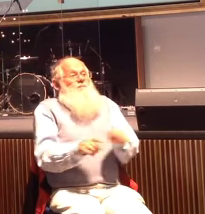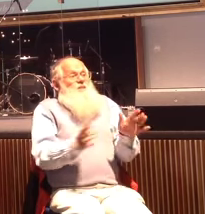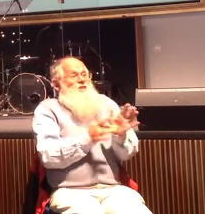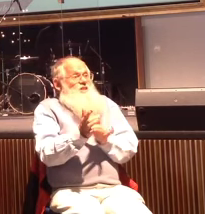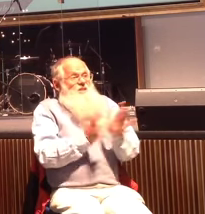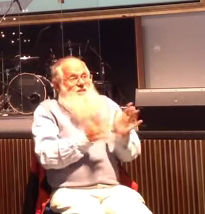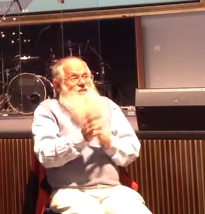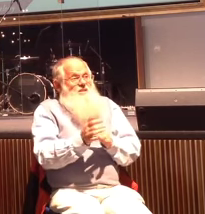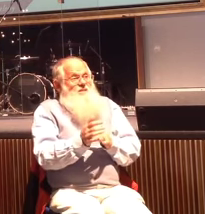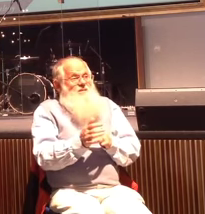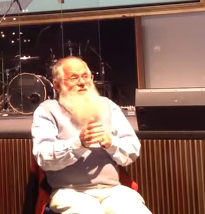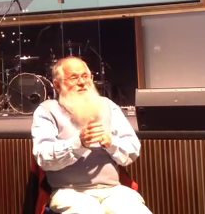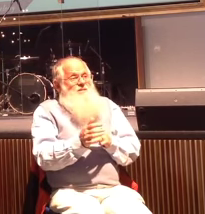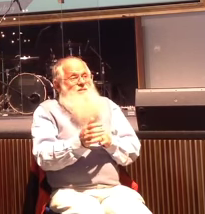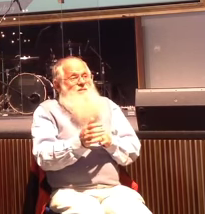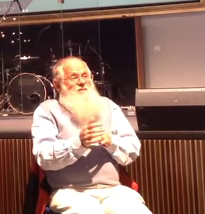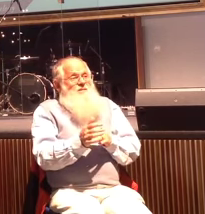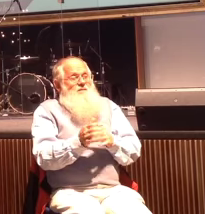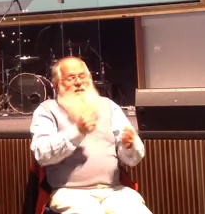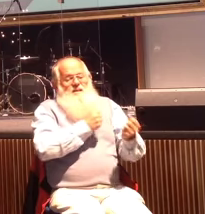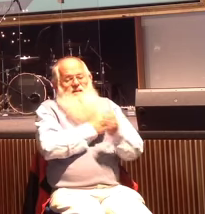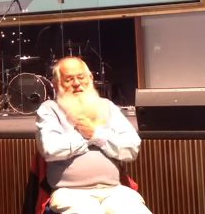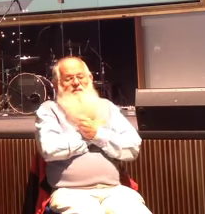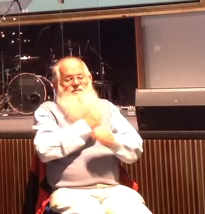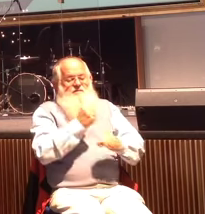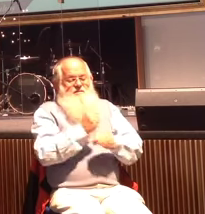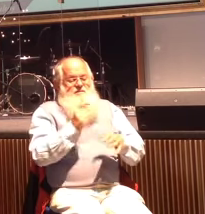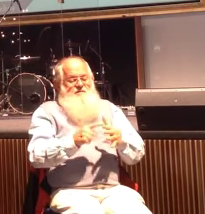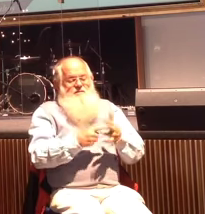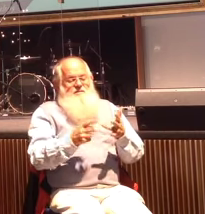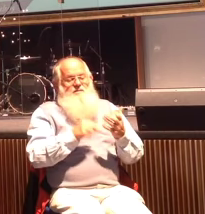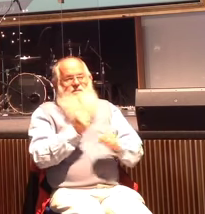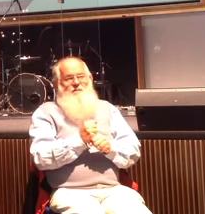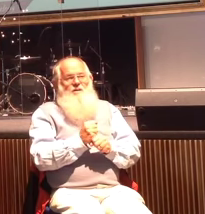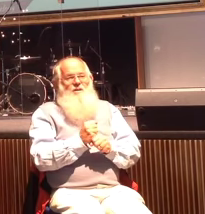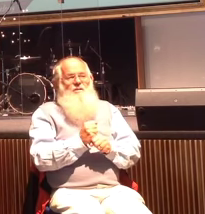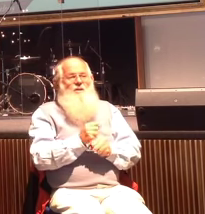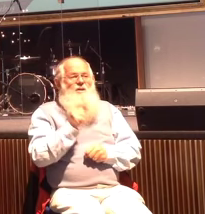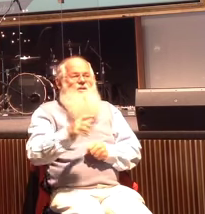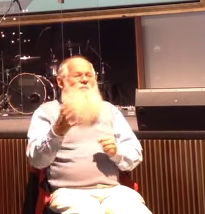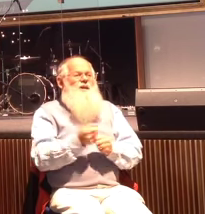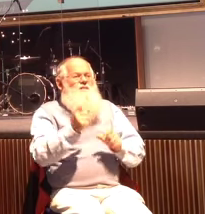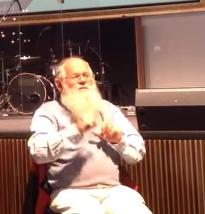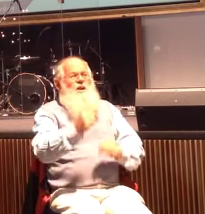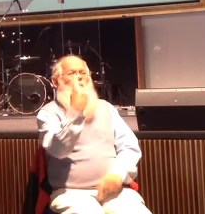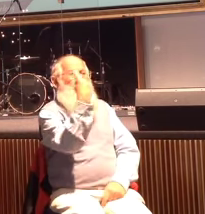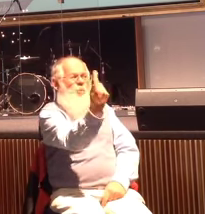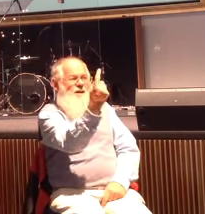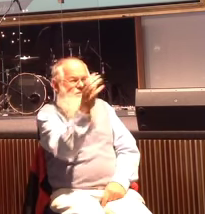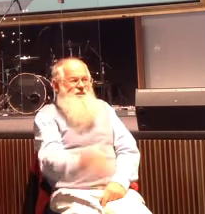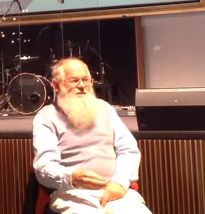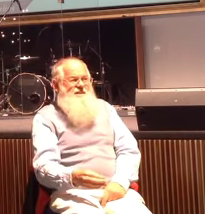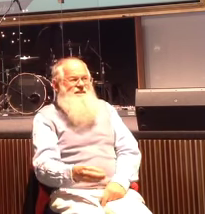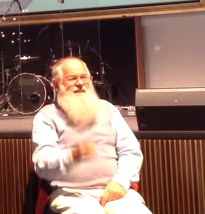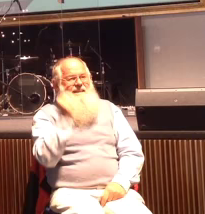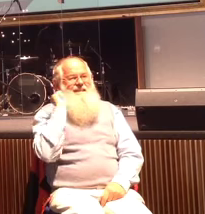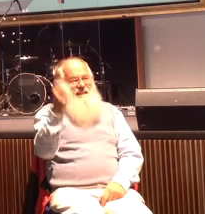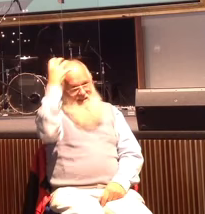and we're going to love Geelong. You've to go after the one. His kingdom grows one person at a time. Yeah.